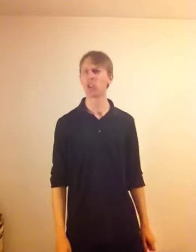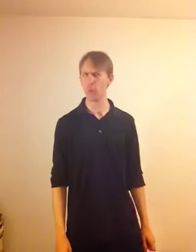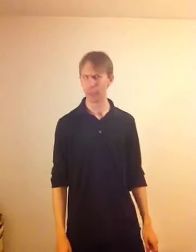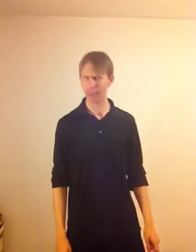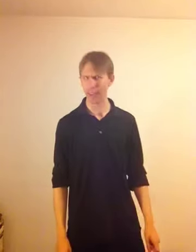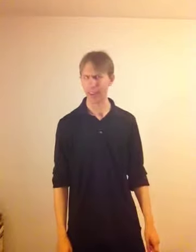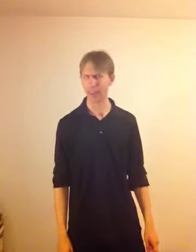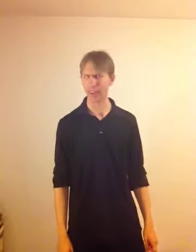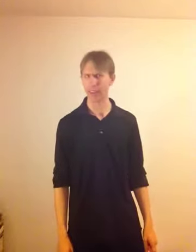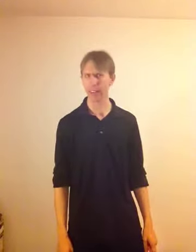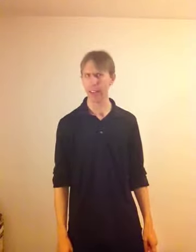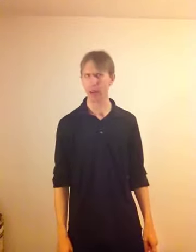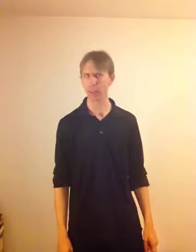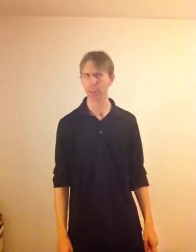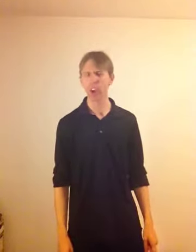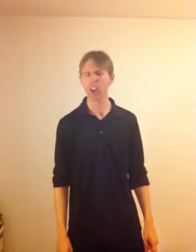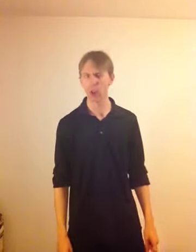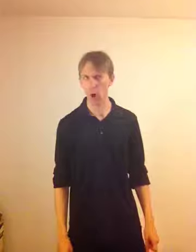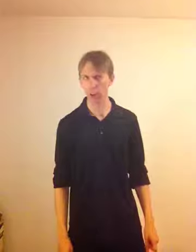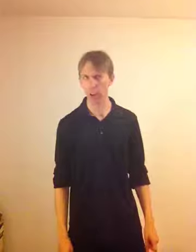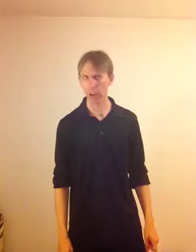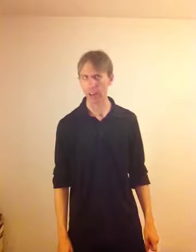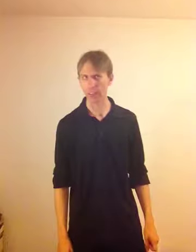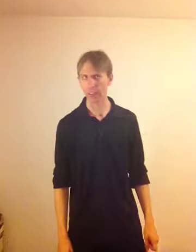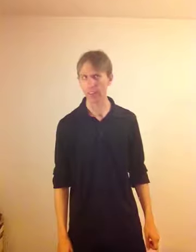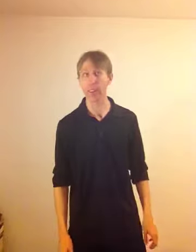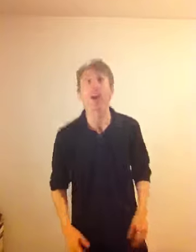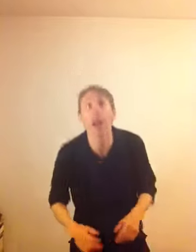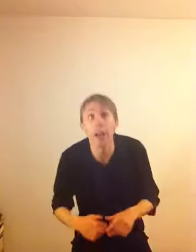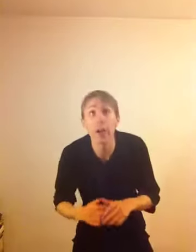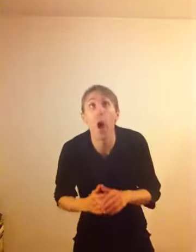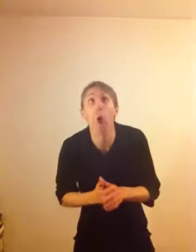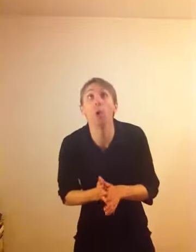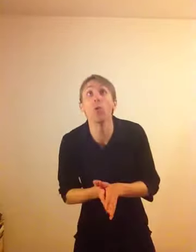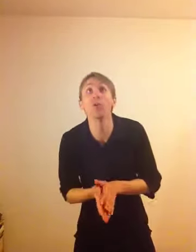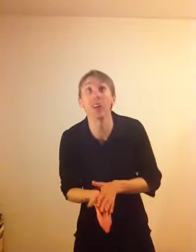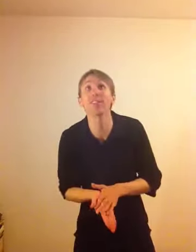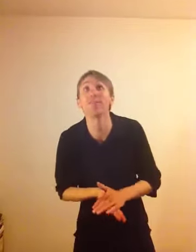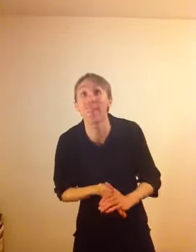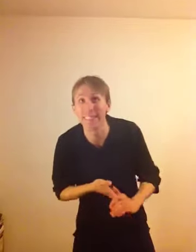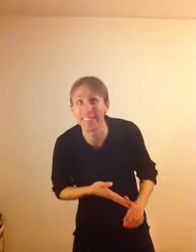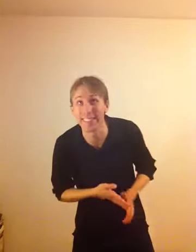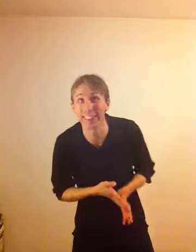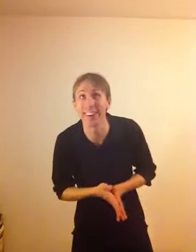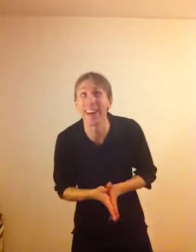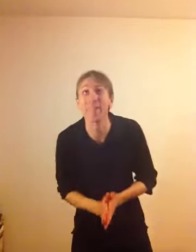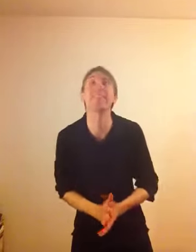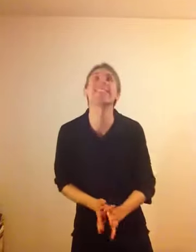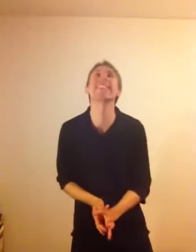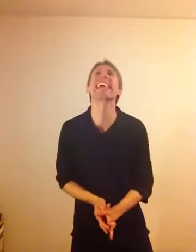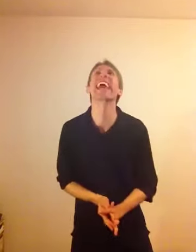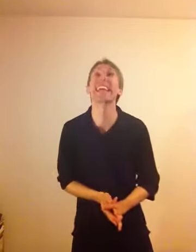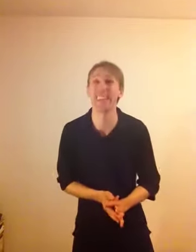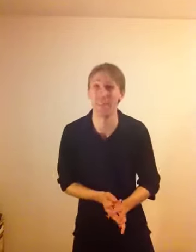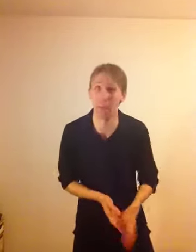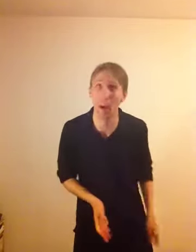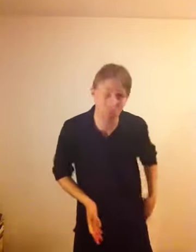duplicator in the house. A doctor, isn't it? No, just Mr. Mr. Kinklebaum.